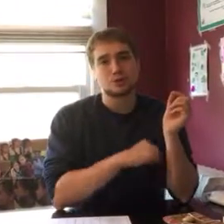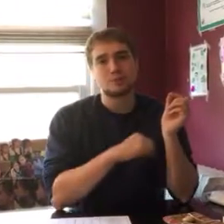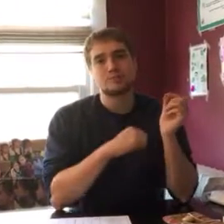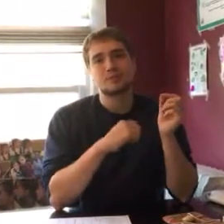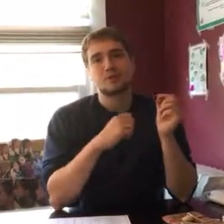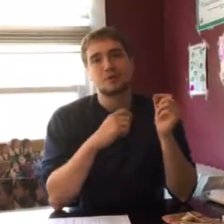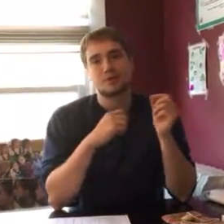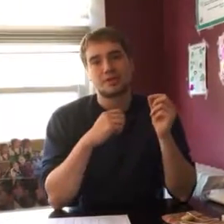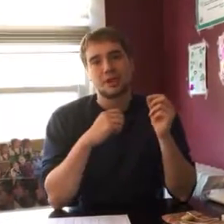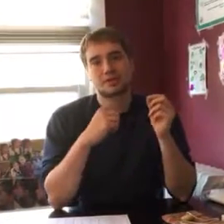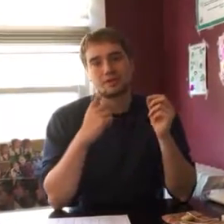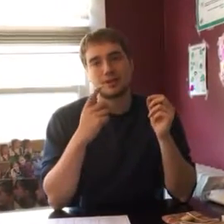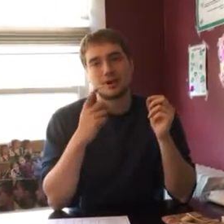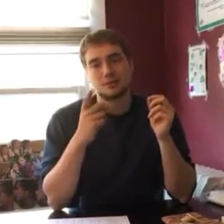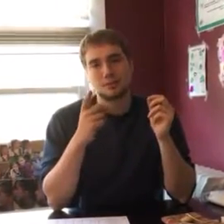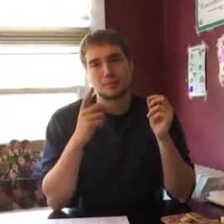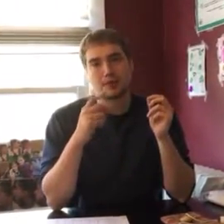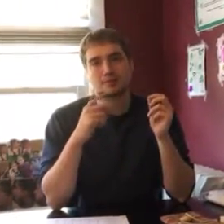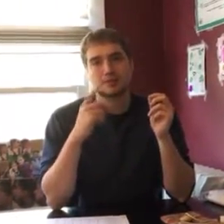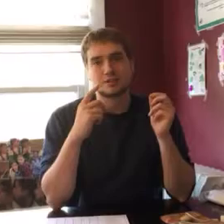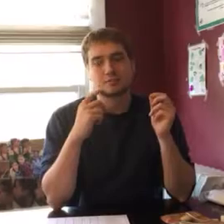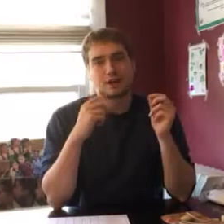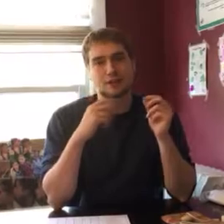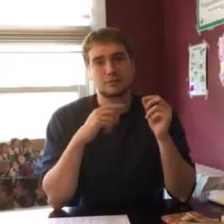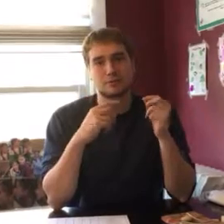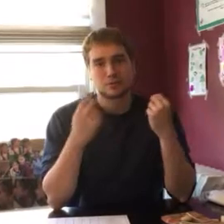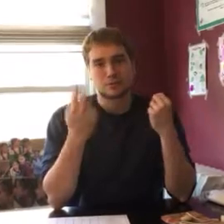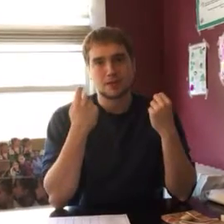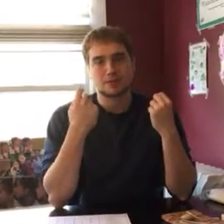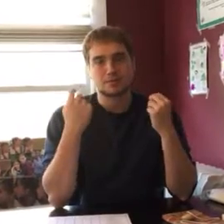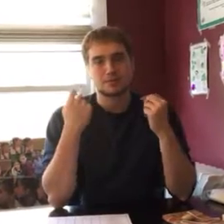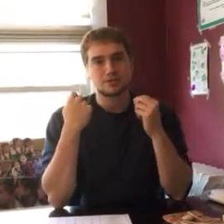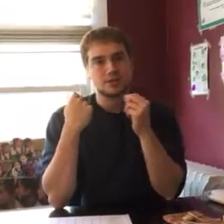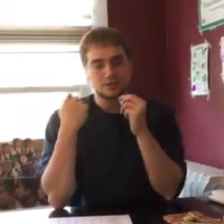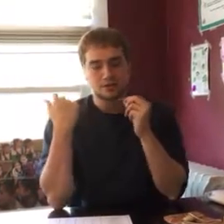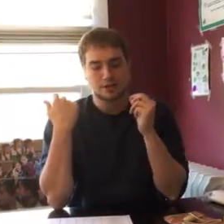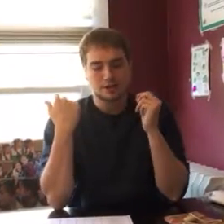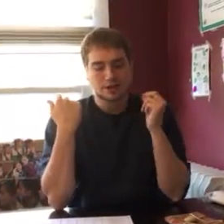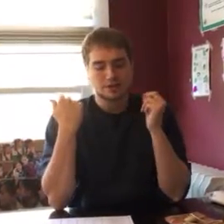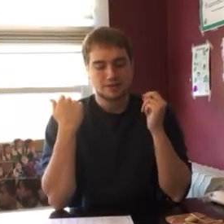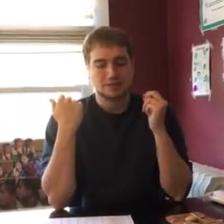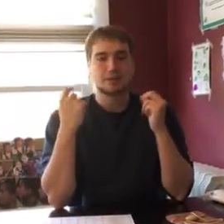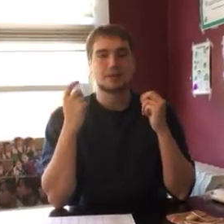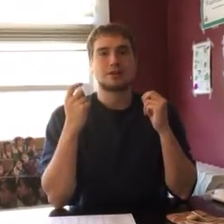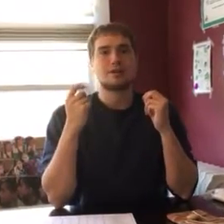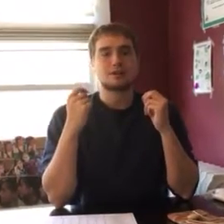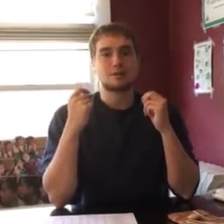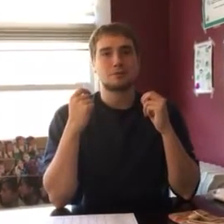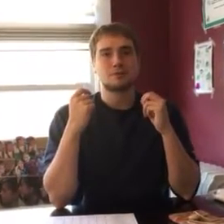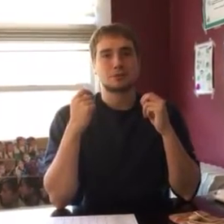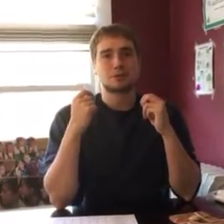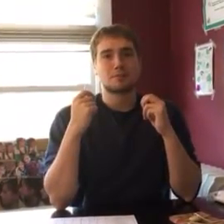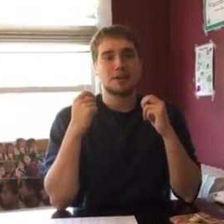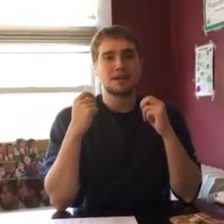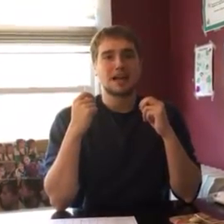put that rubber band to the spot which is right behind the front teeth and then you're gonna have them instruct them to bite